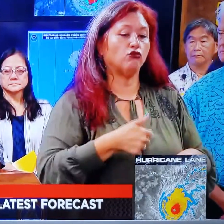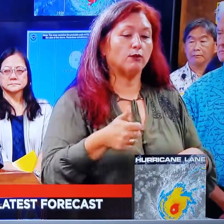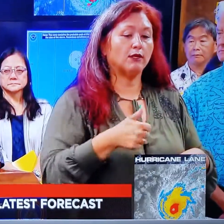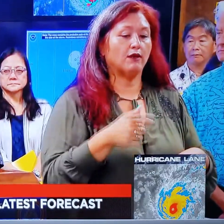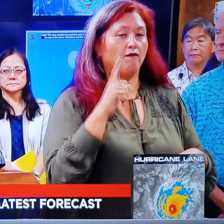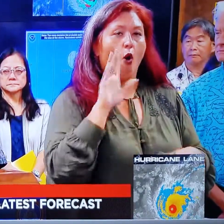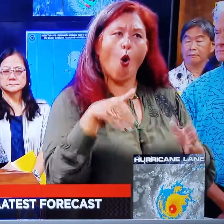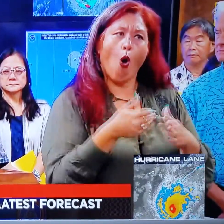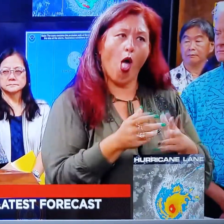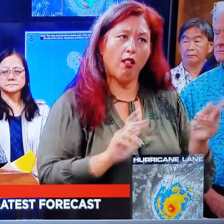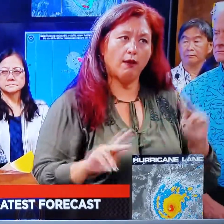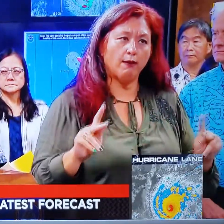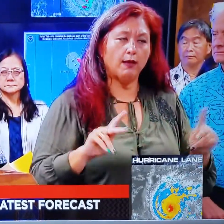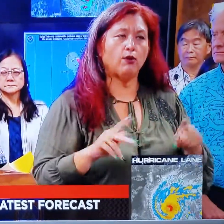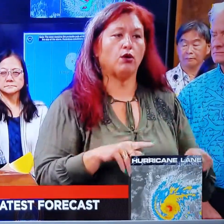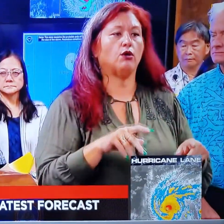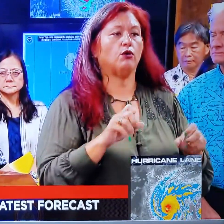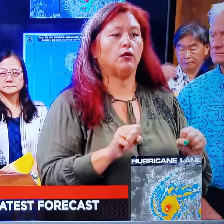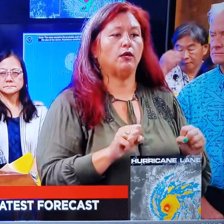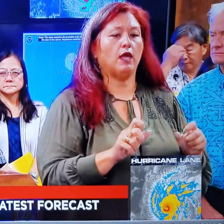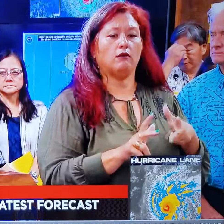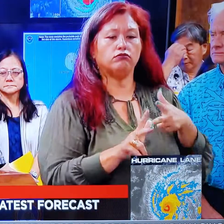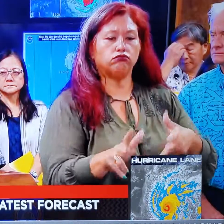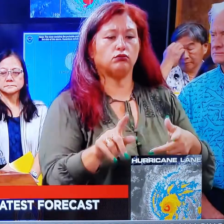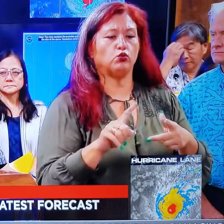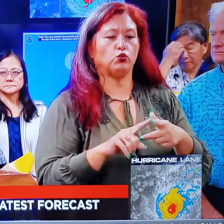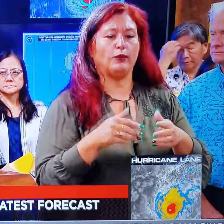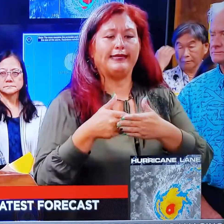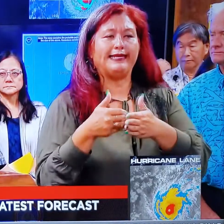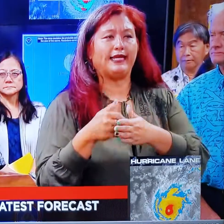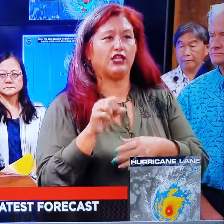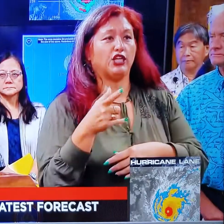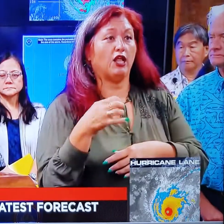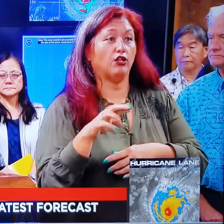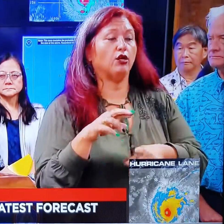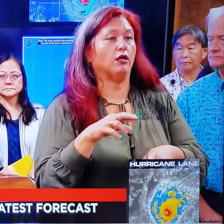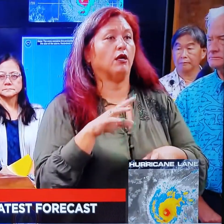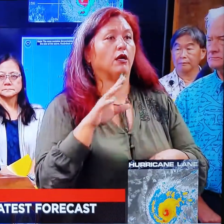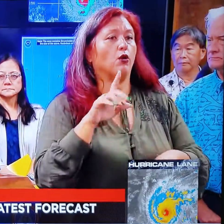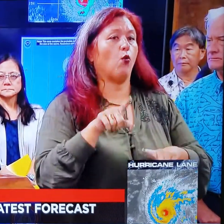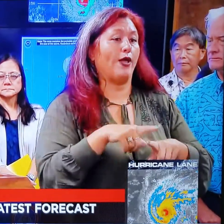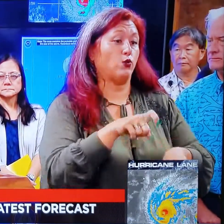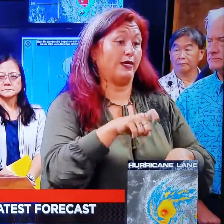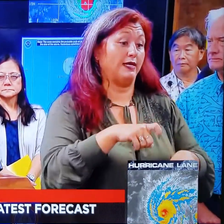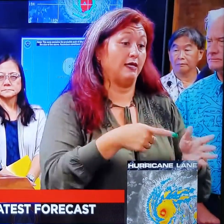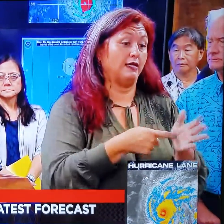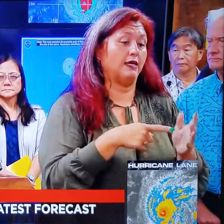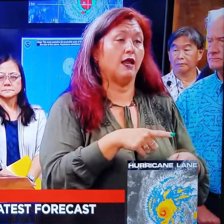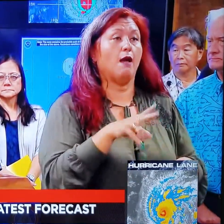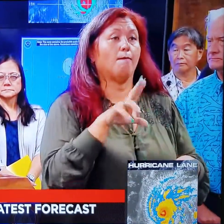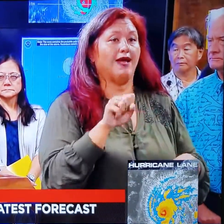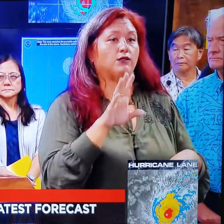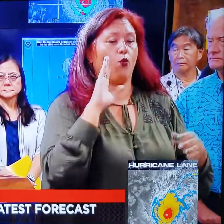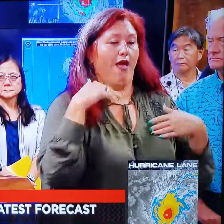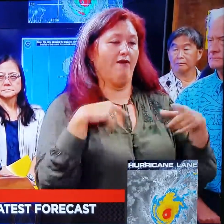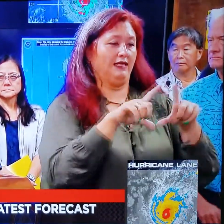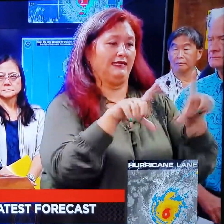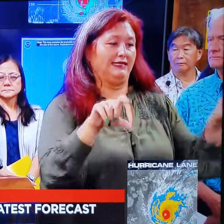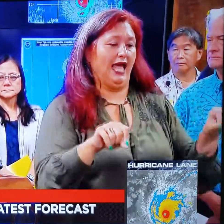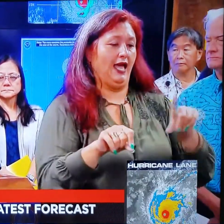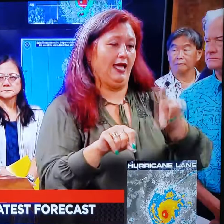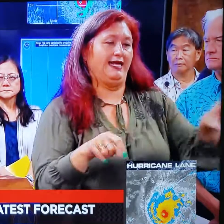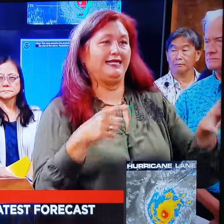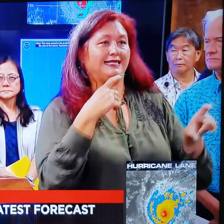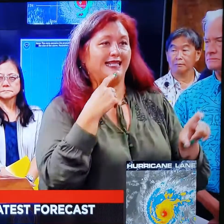for everyone to nearby shelters. So those will operate on demand. The buses will be signed with